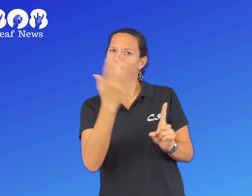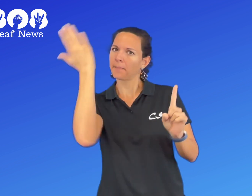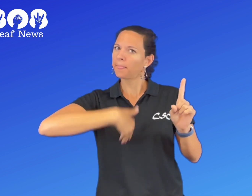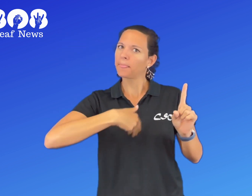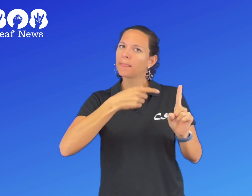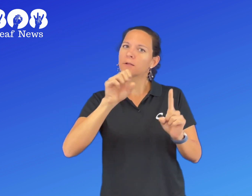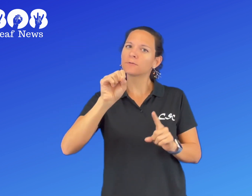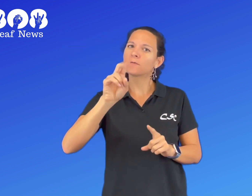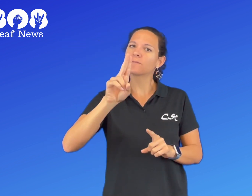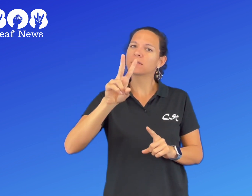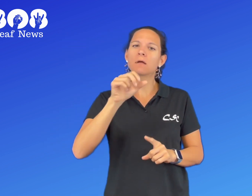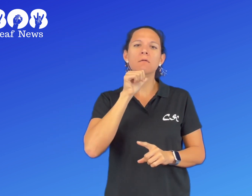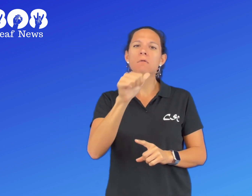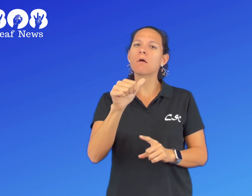its blue light driving around.